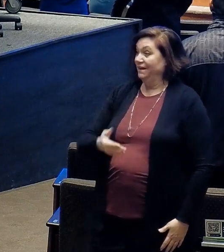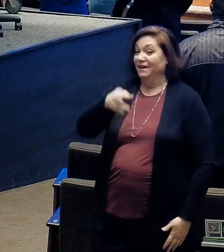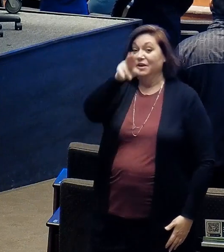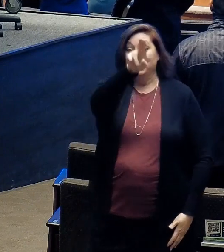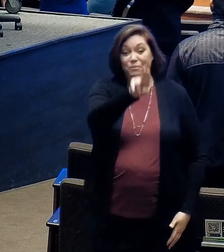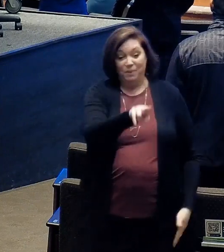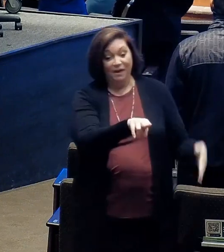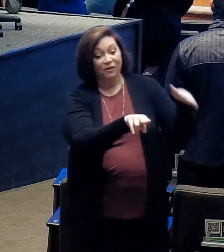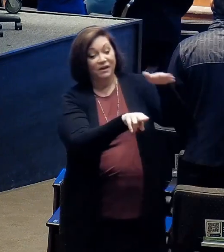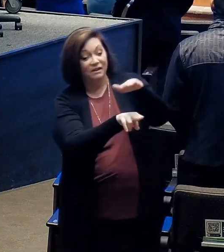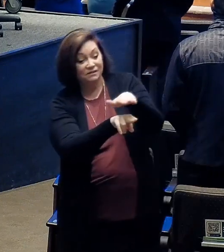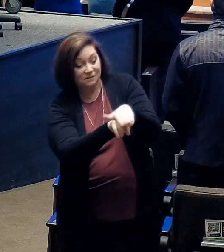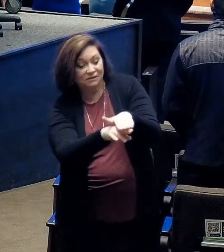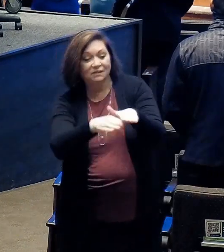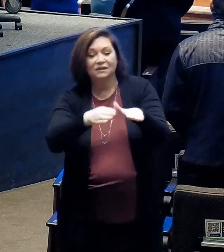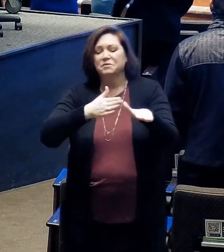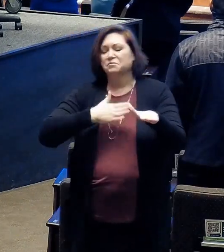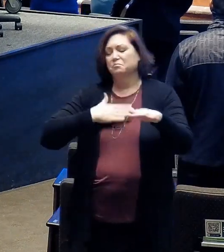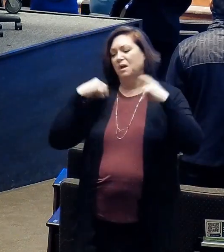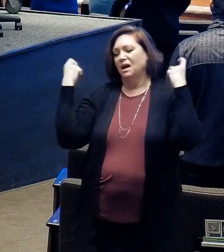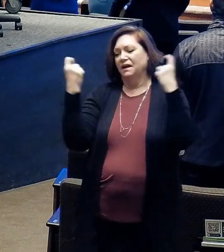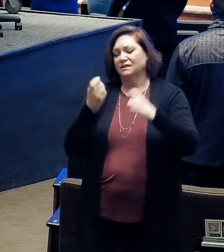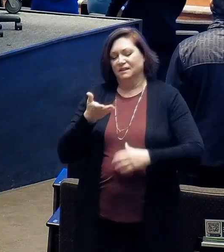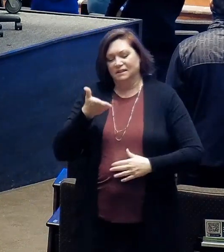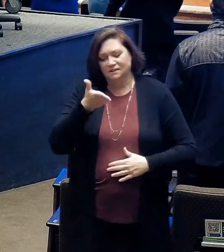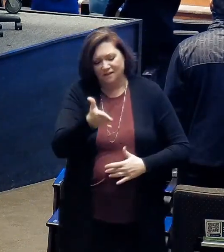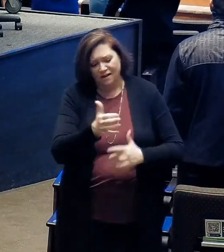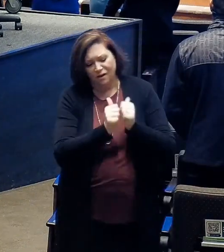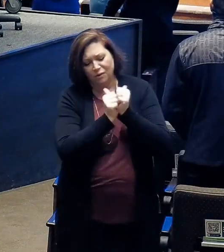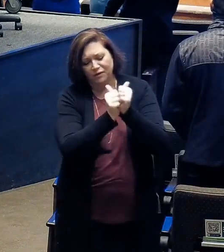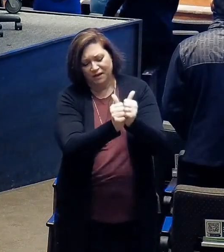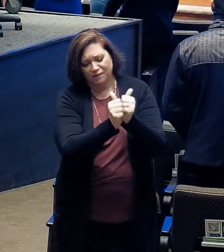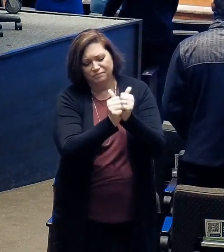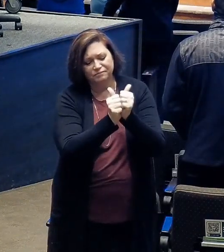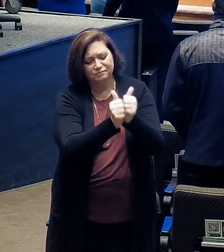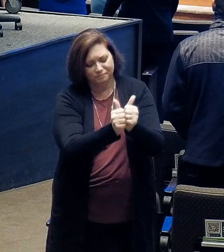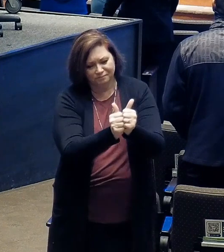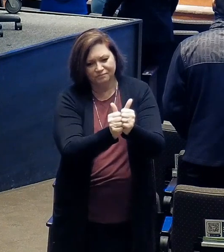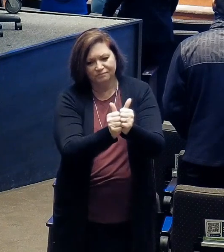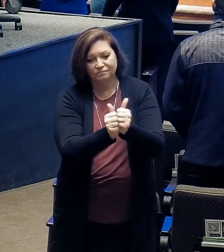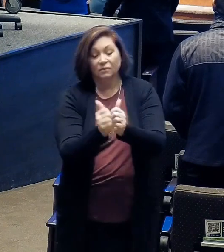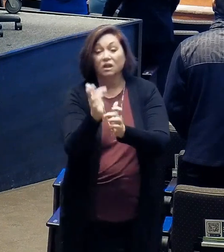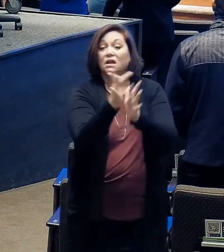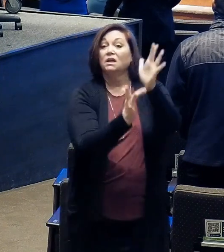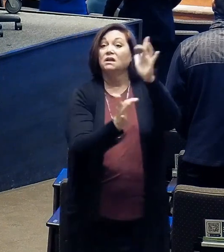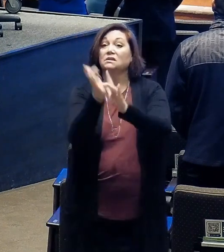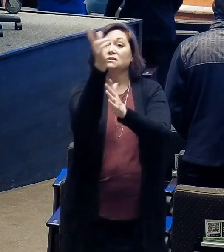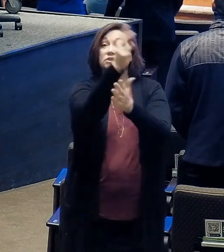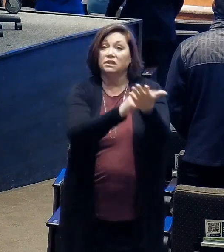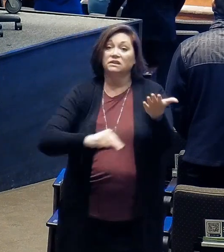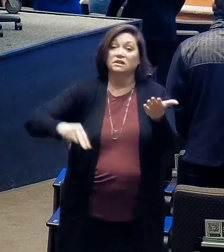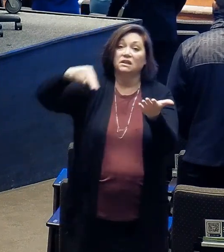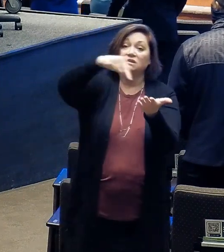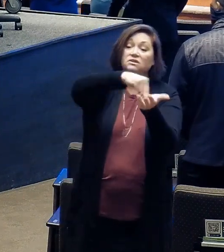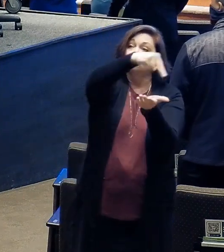carried my sins far away. Rising he justified